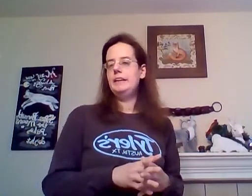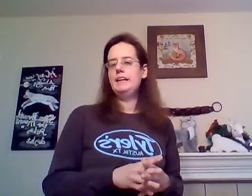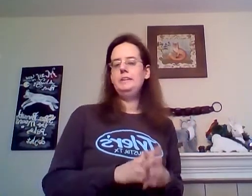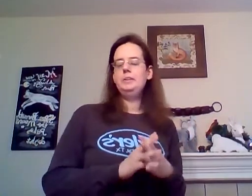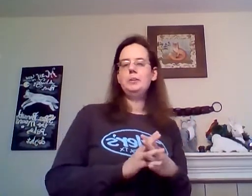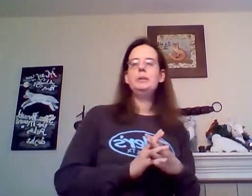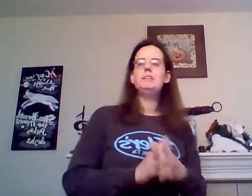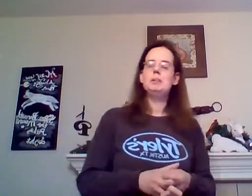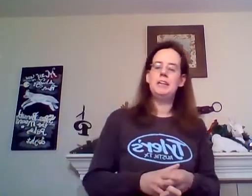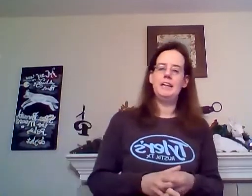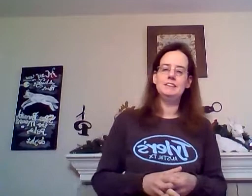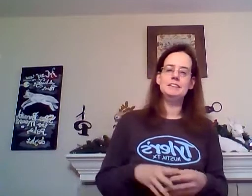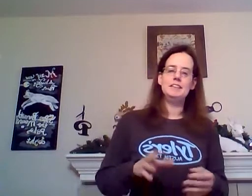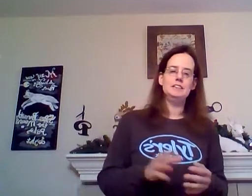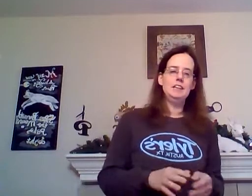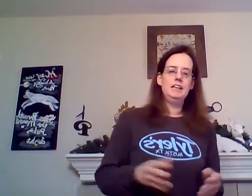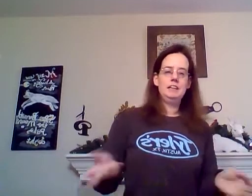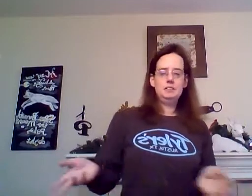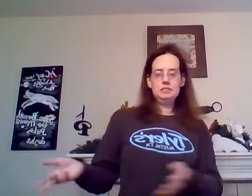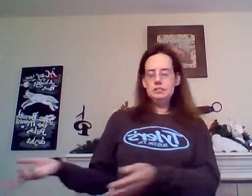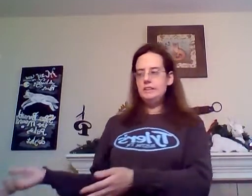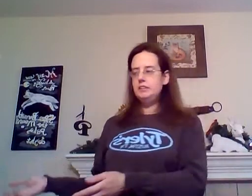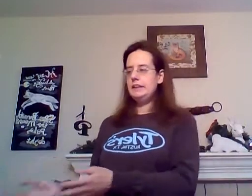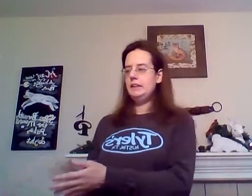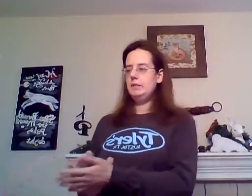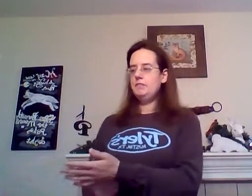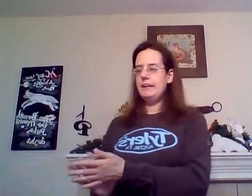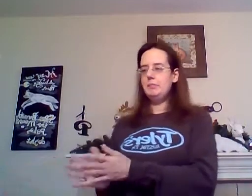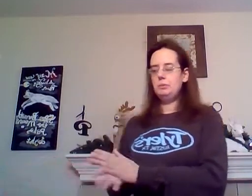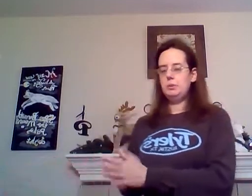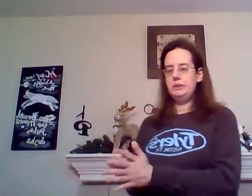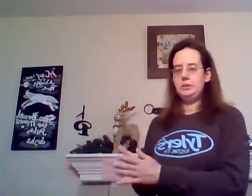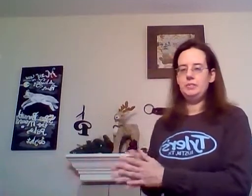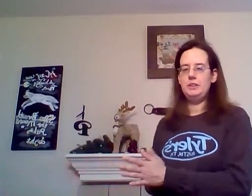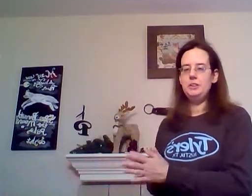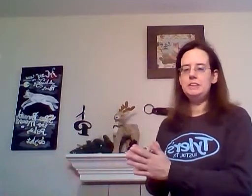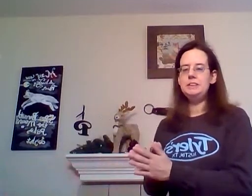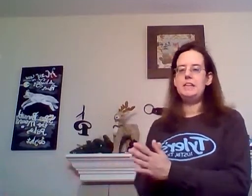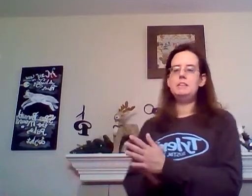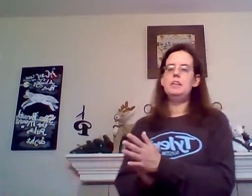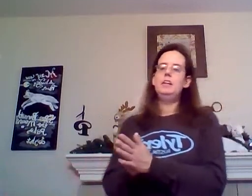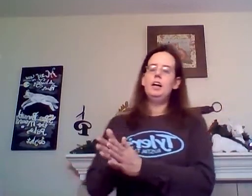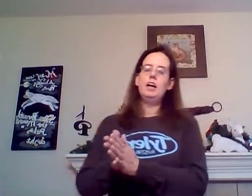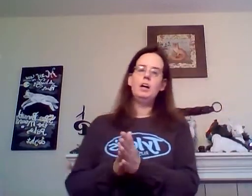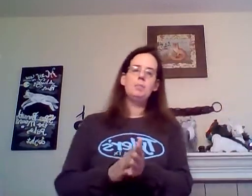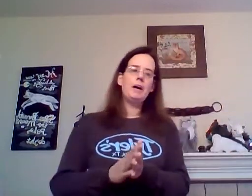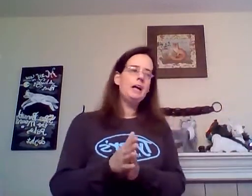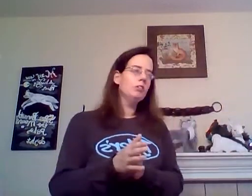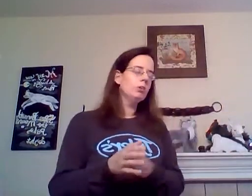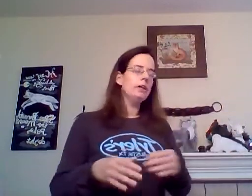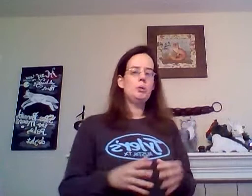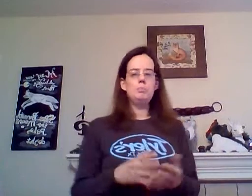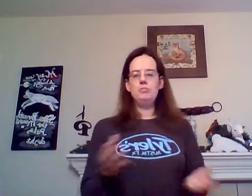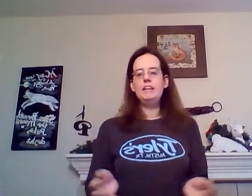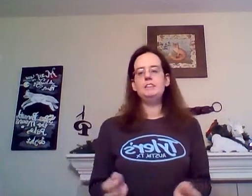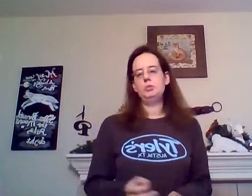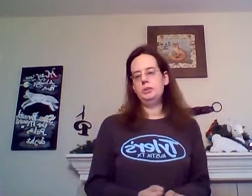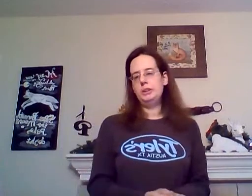that you know give him a chance and and let him invite him to one of your conventions and um i really hope the fans really